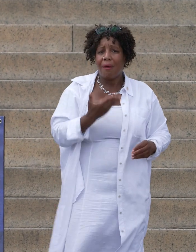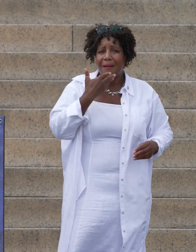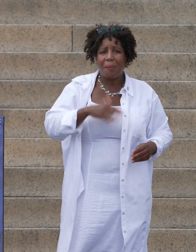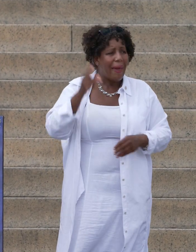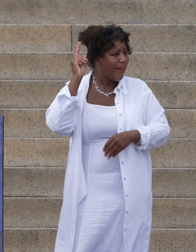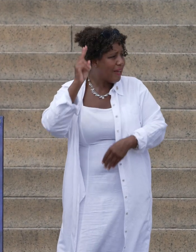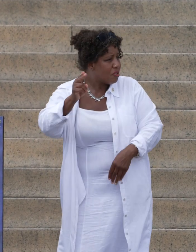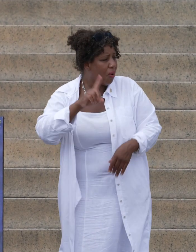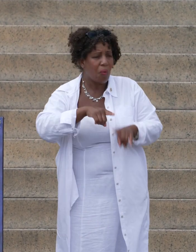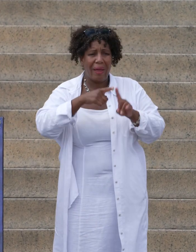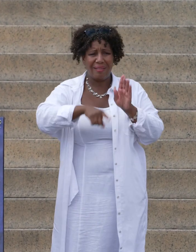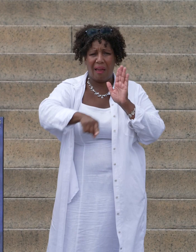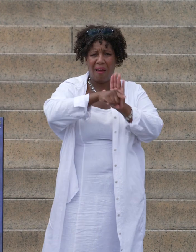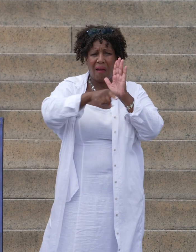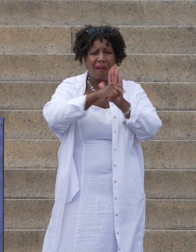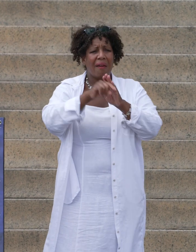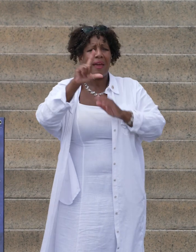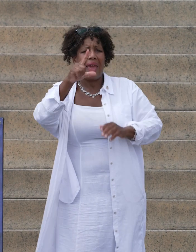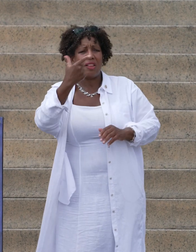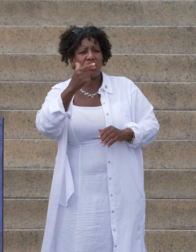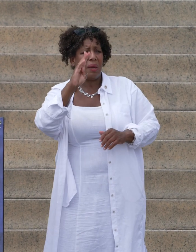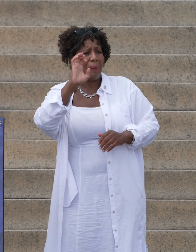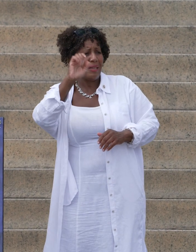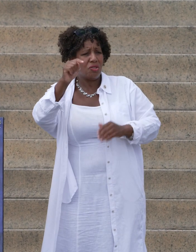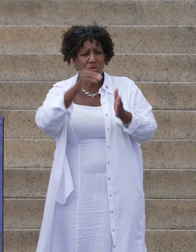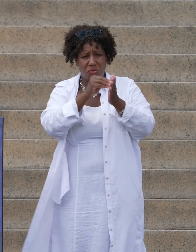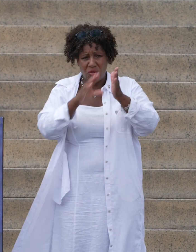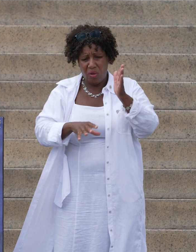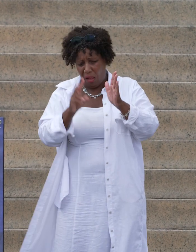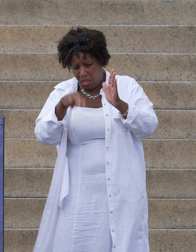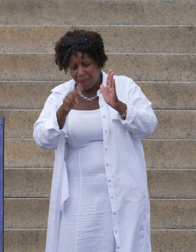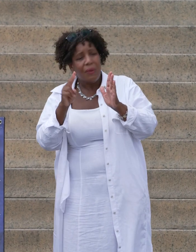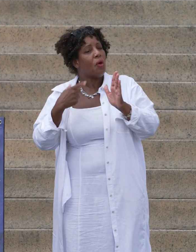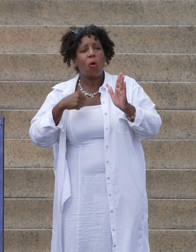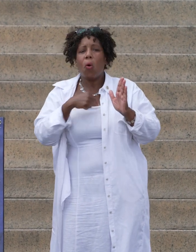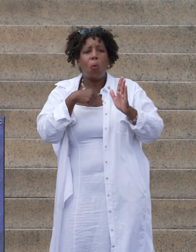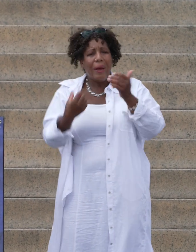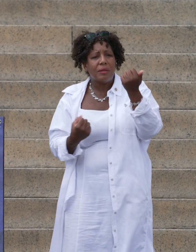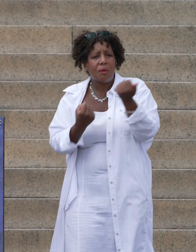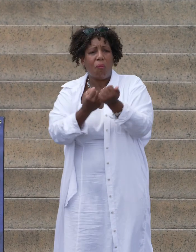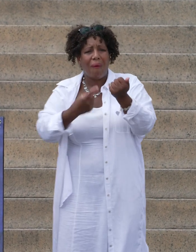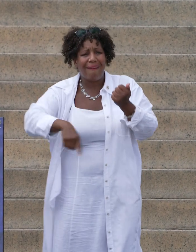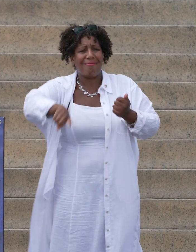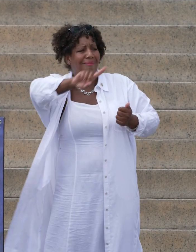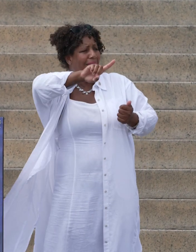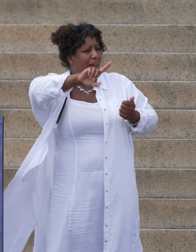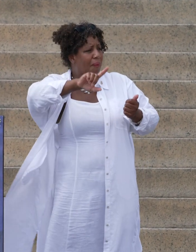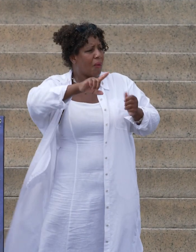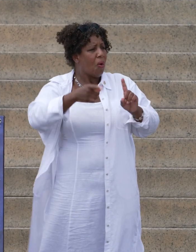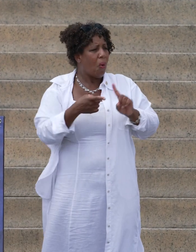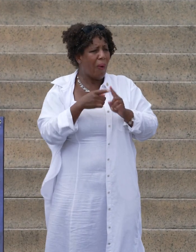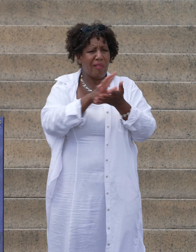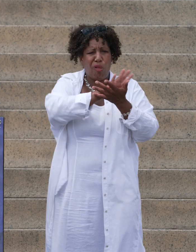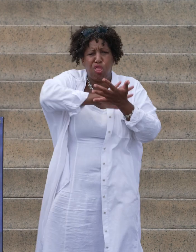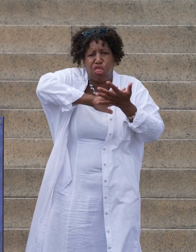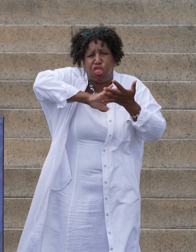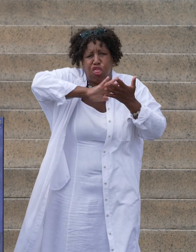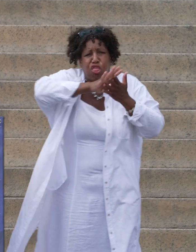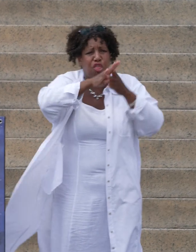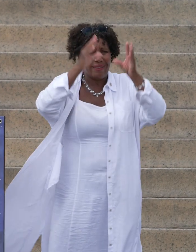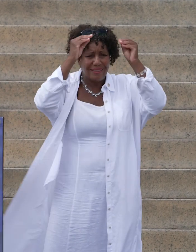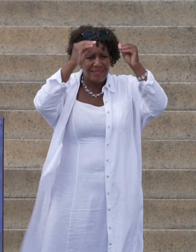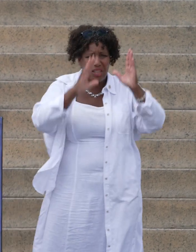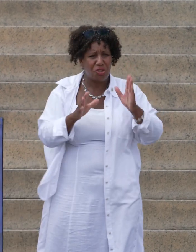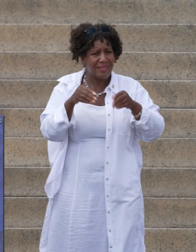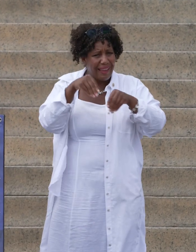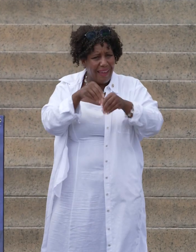When they denigrate LGBTQ students, we stand up for them. When they smear educators and